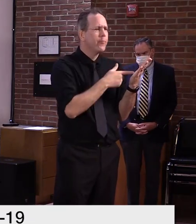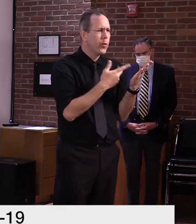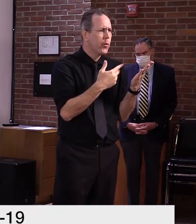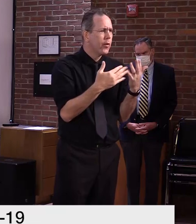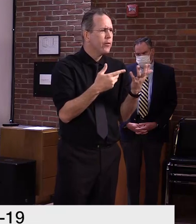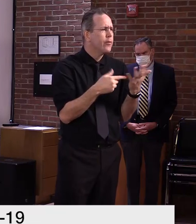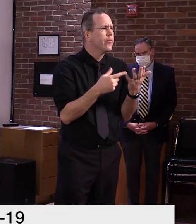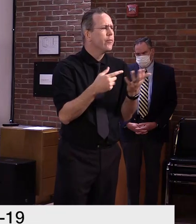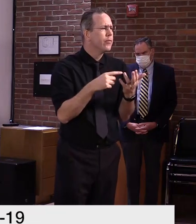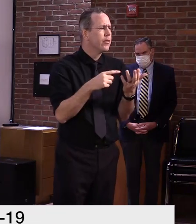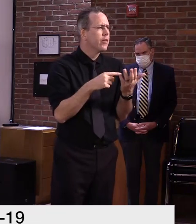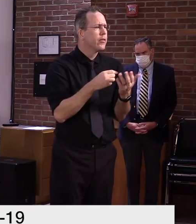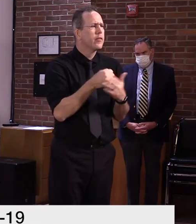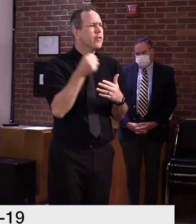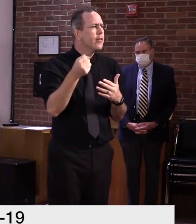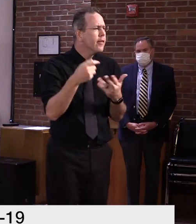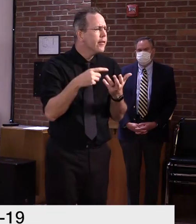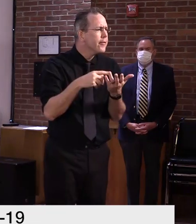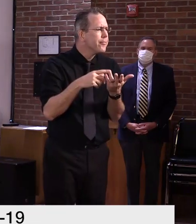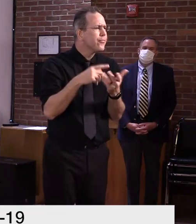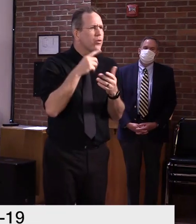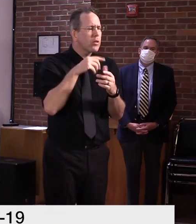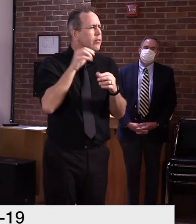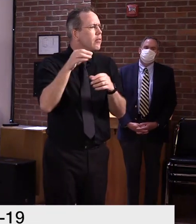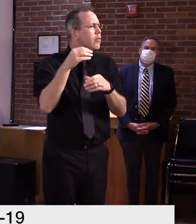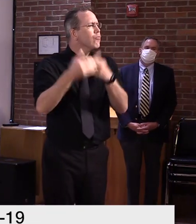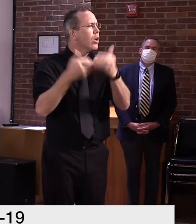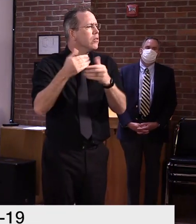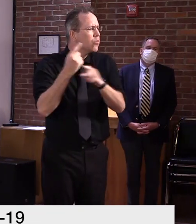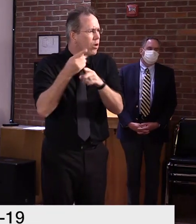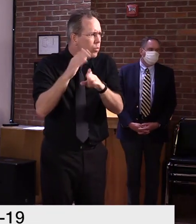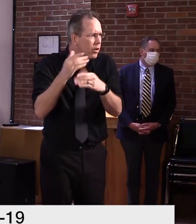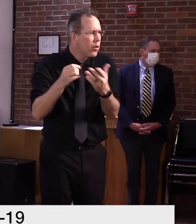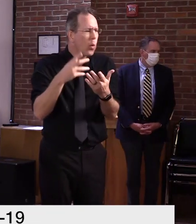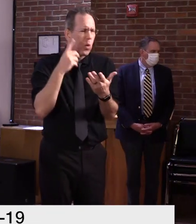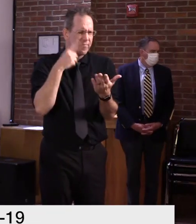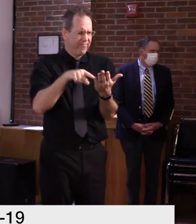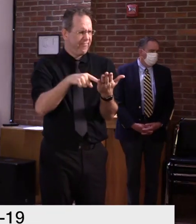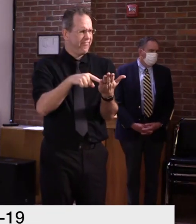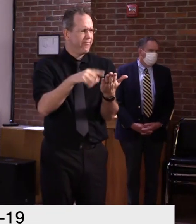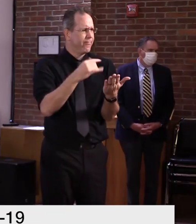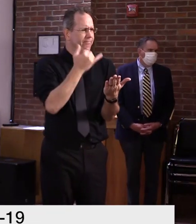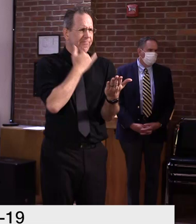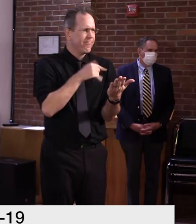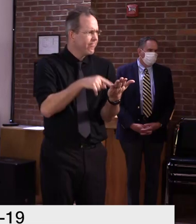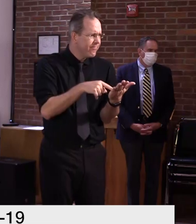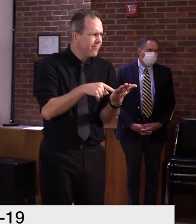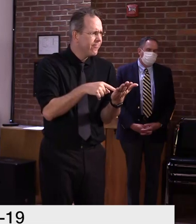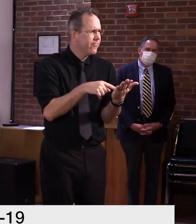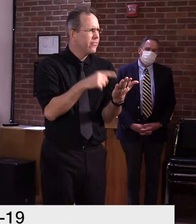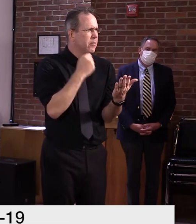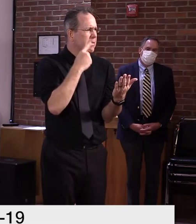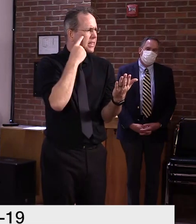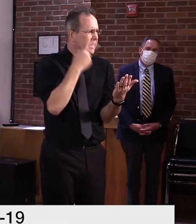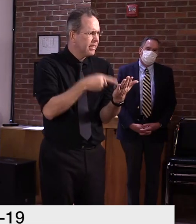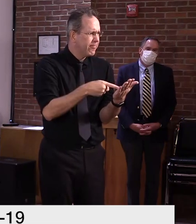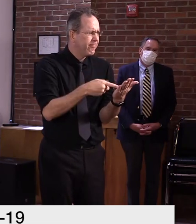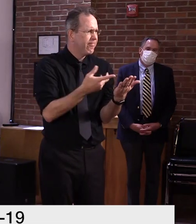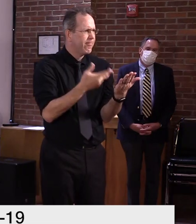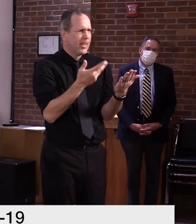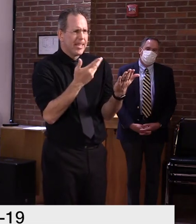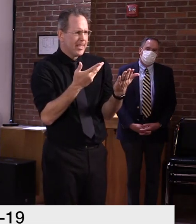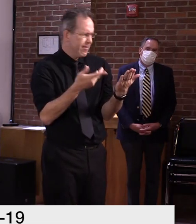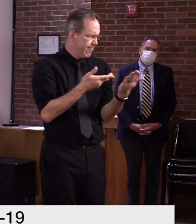eligibility. Uh, sometimes it's an unknown issue that, uh, comes by way of, um, something, uh,